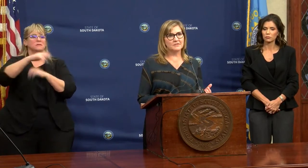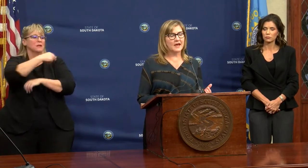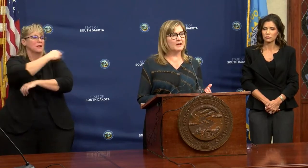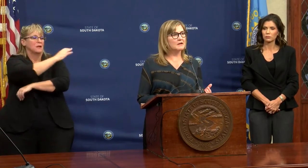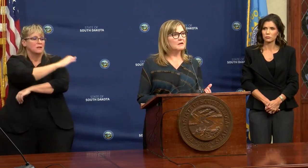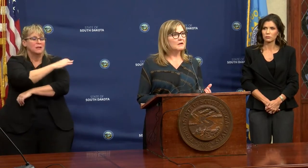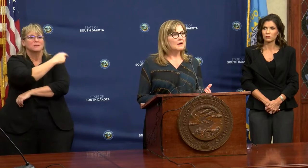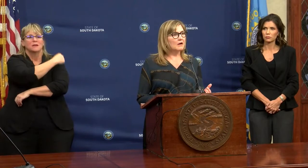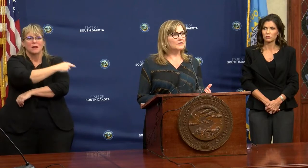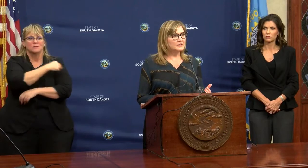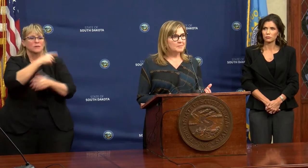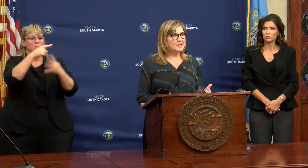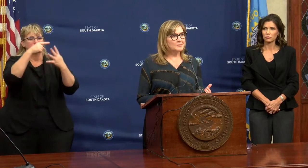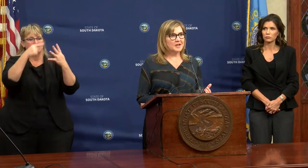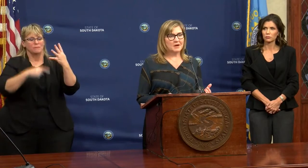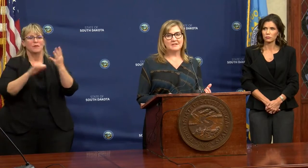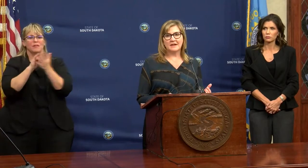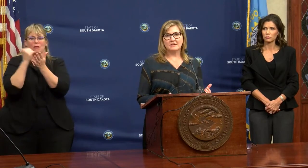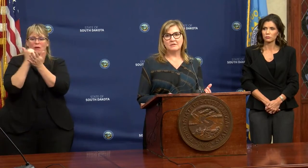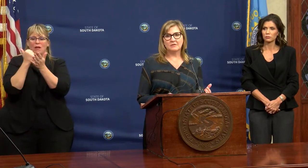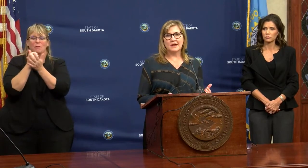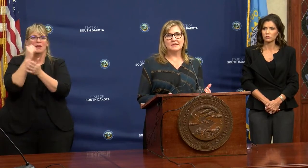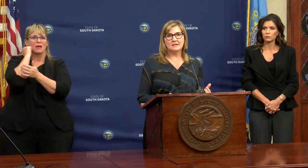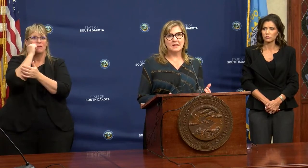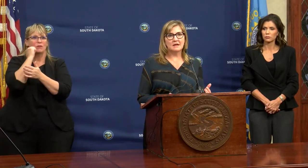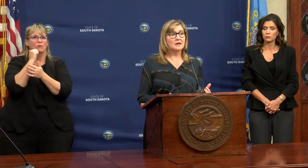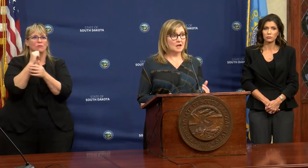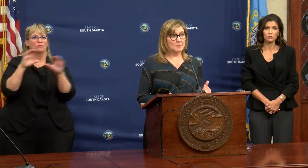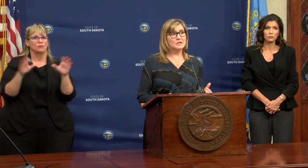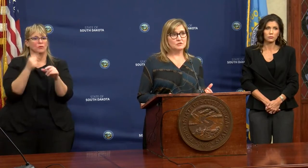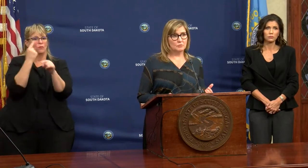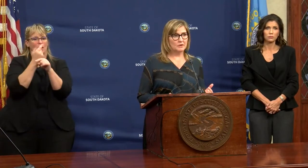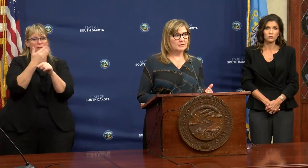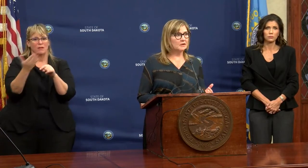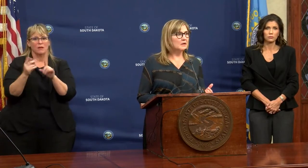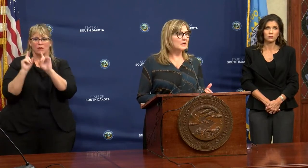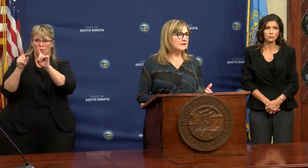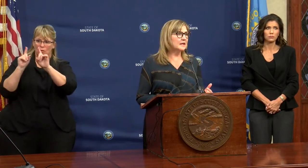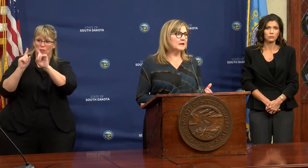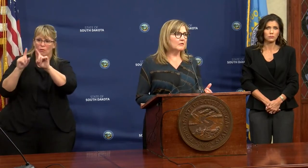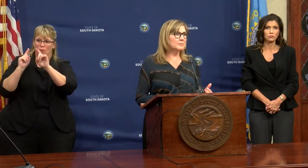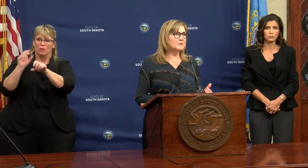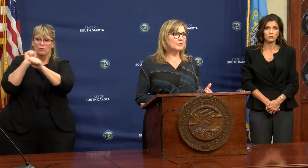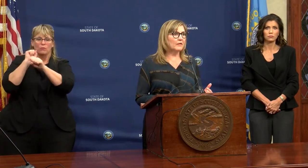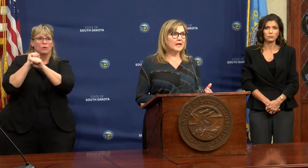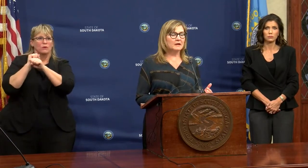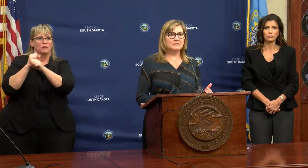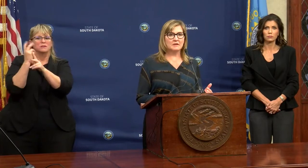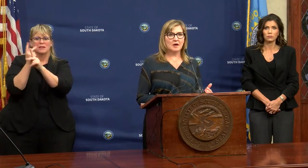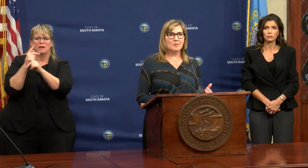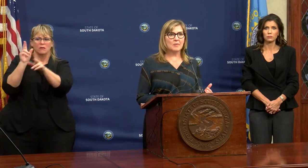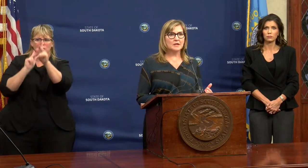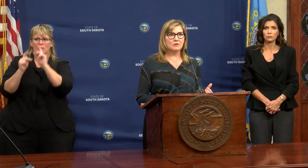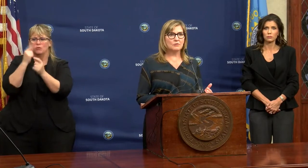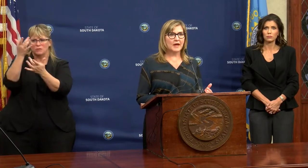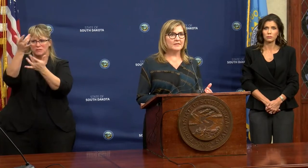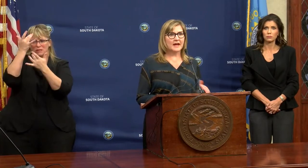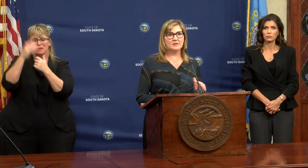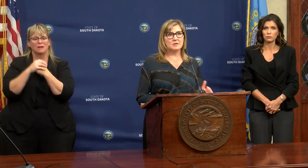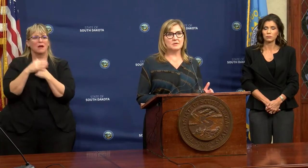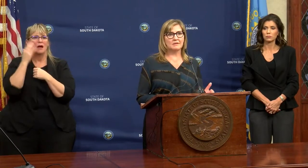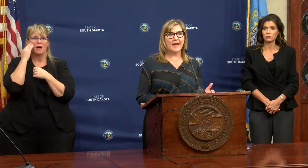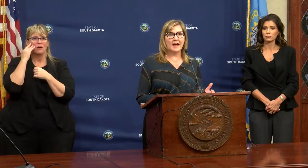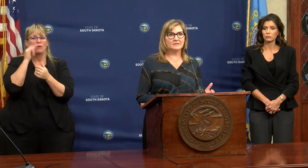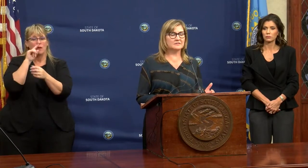hospitals that are stepping up day by day, doing the right thing, coming to work and taking care of people. And I know